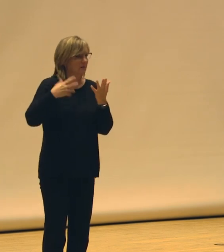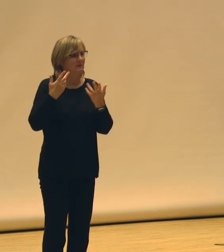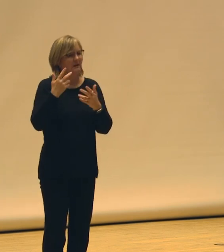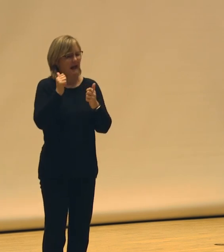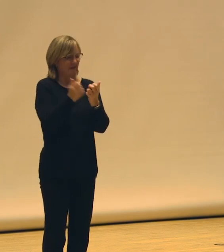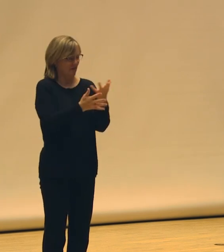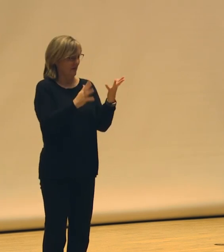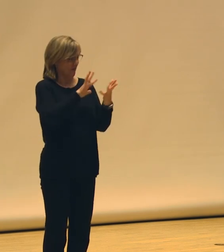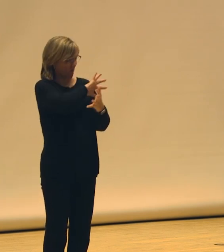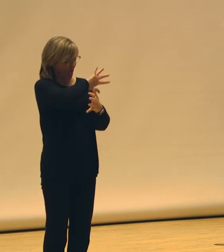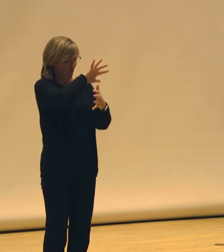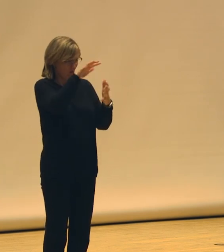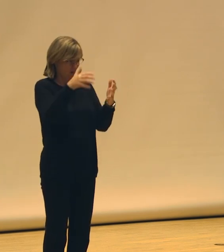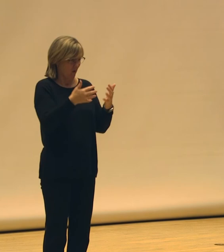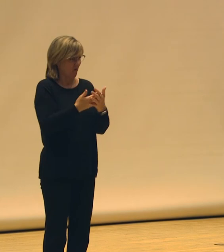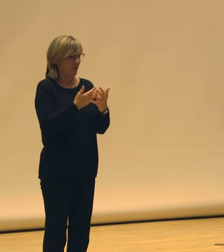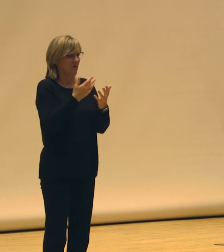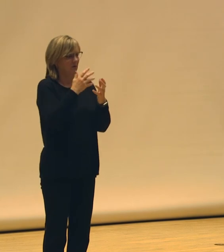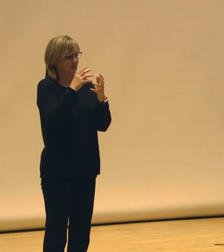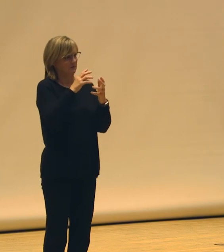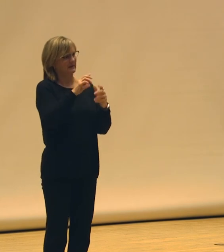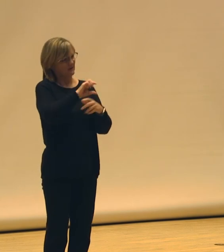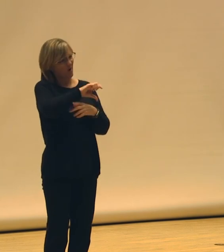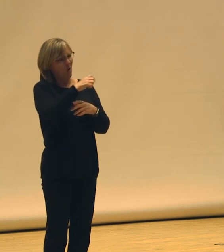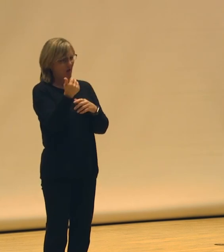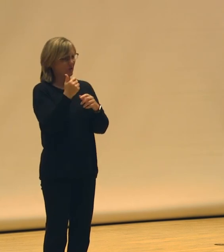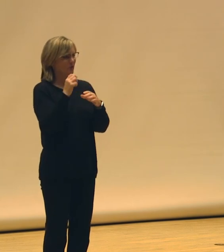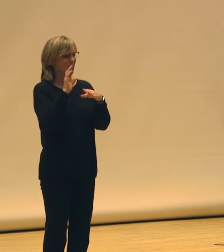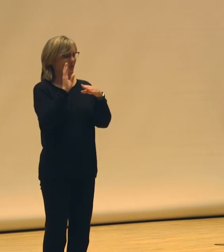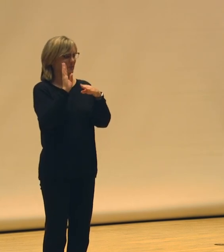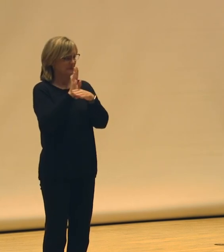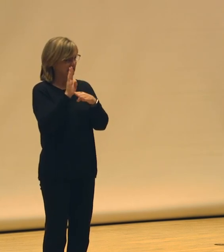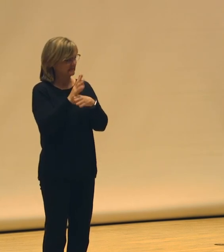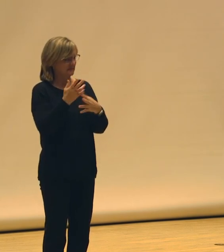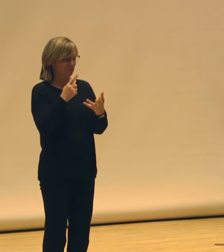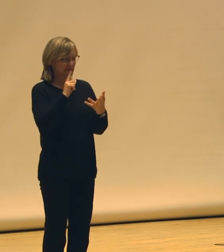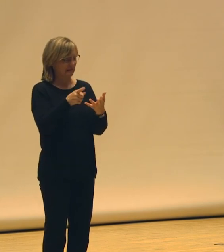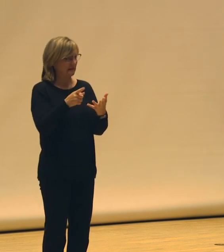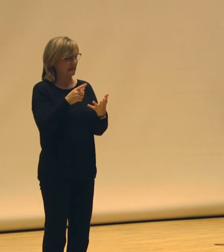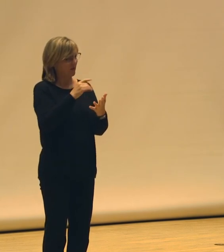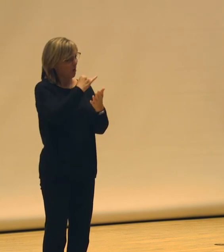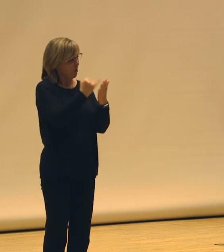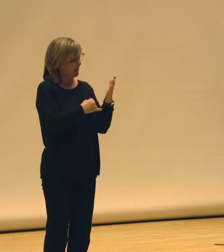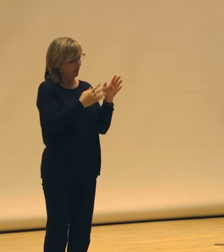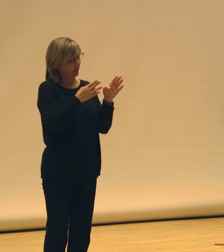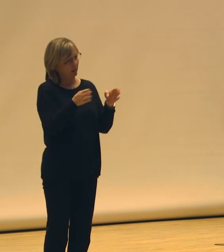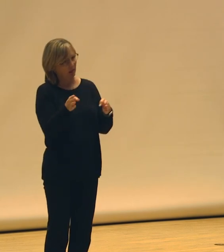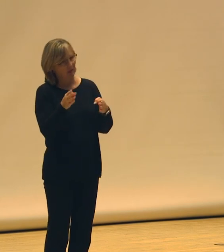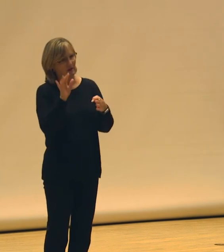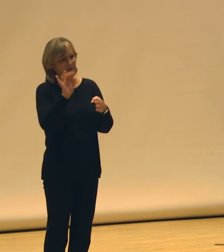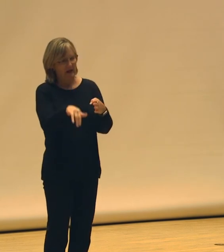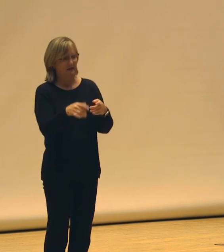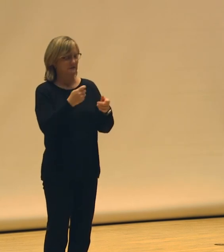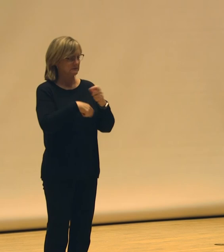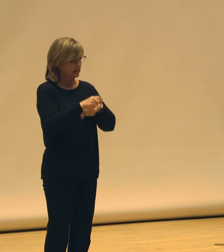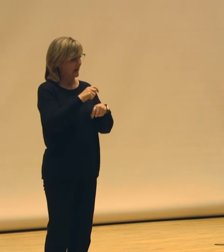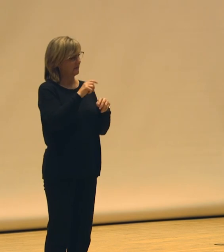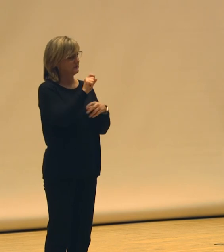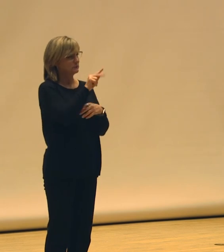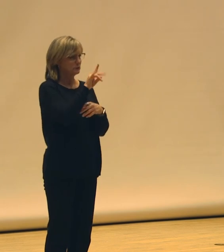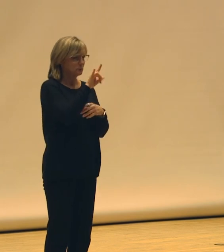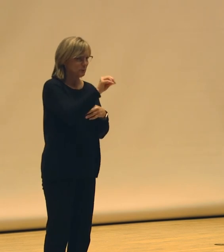really creates a whole other industry that detracts from the artist's time in the studio or in their process in the